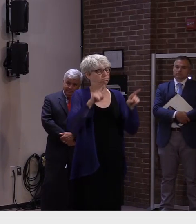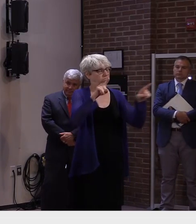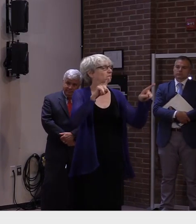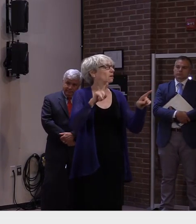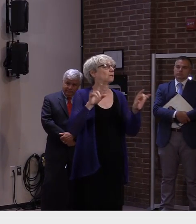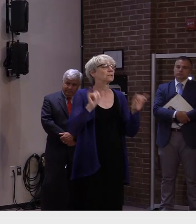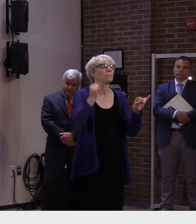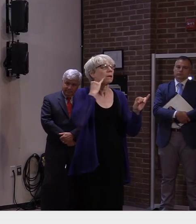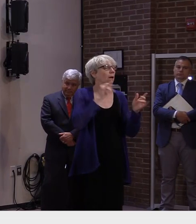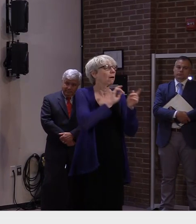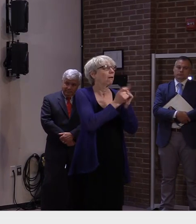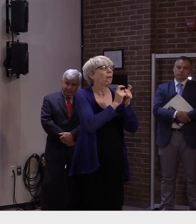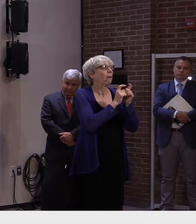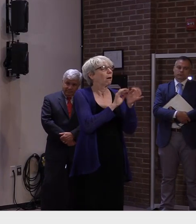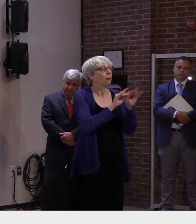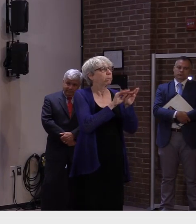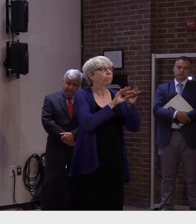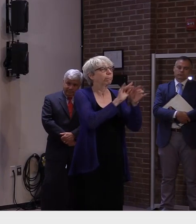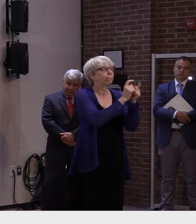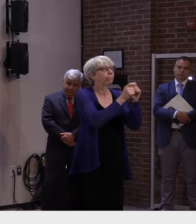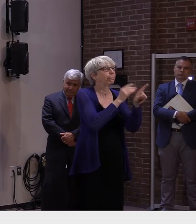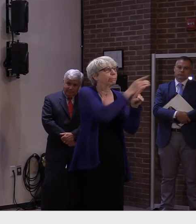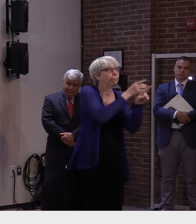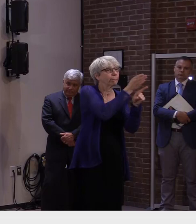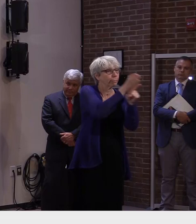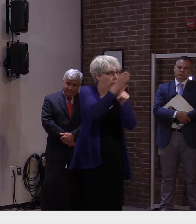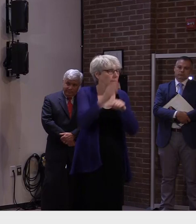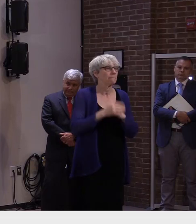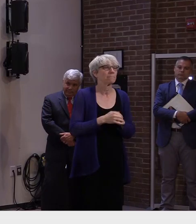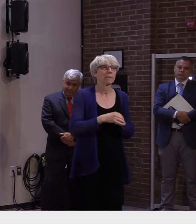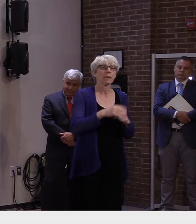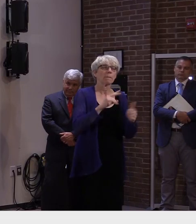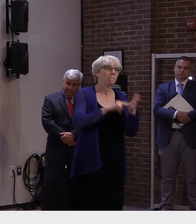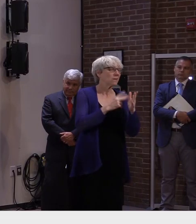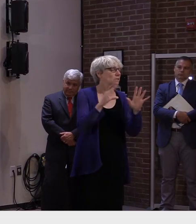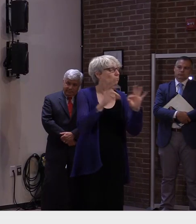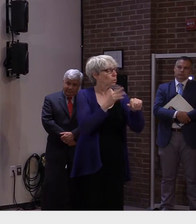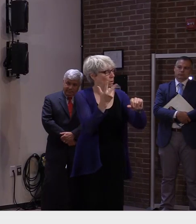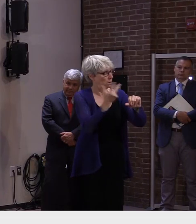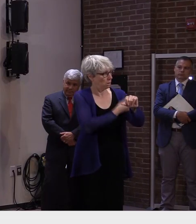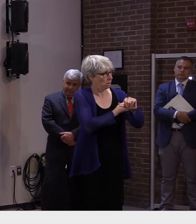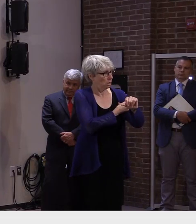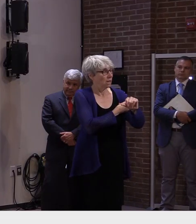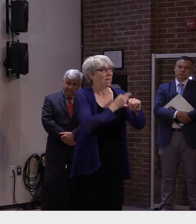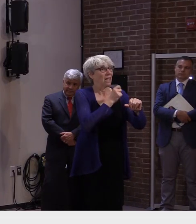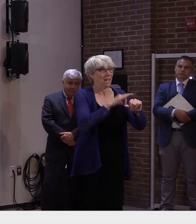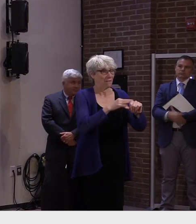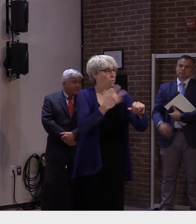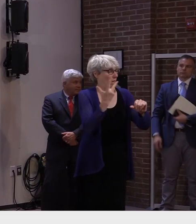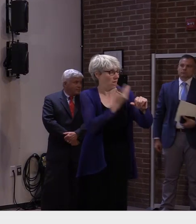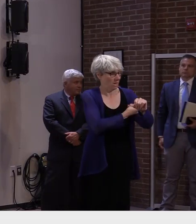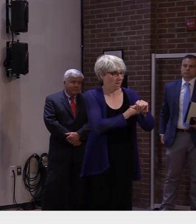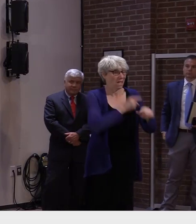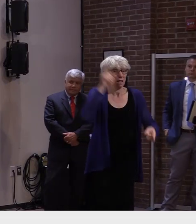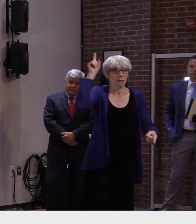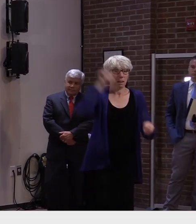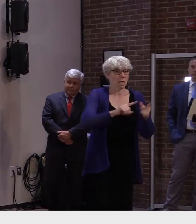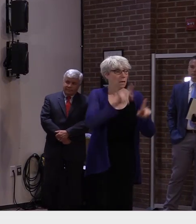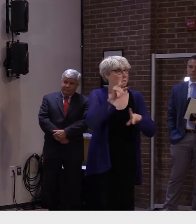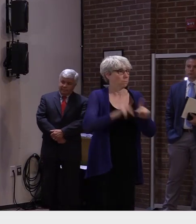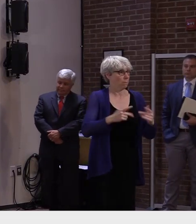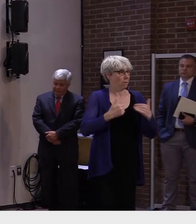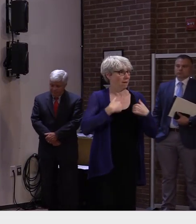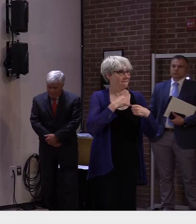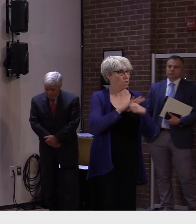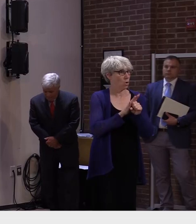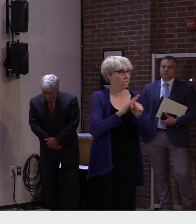everybody vaccinated just as quick as possible to create this line of defense so that it doesn't mutate further, right? We don't want the new variants to